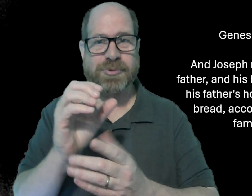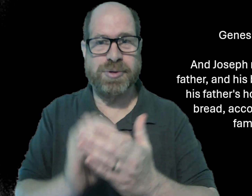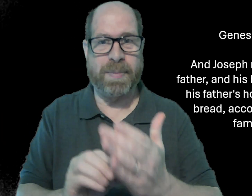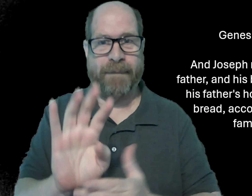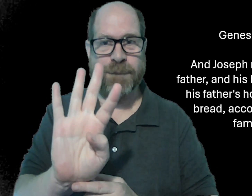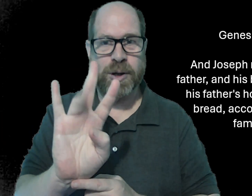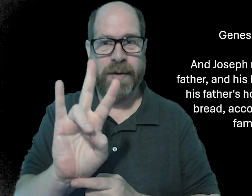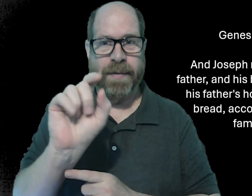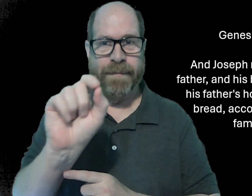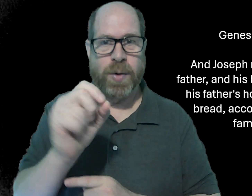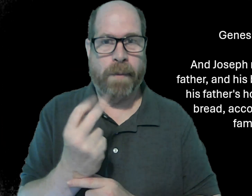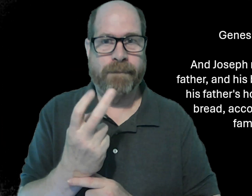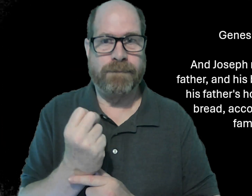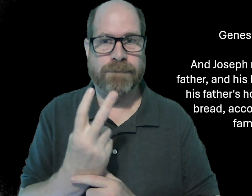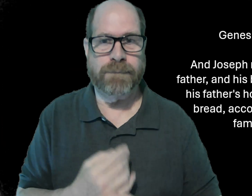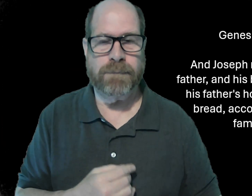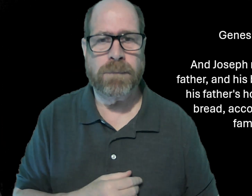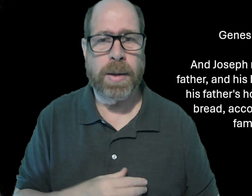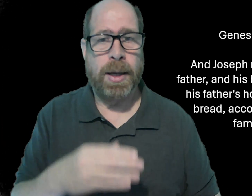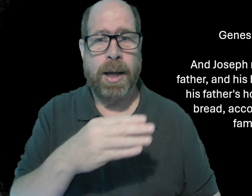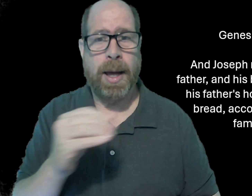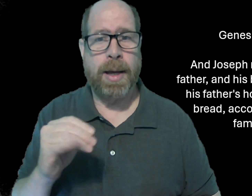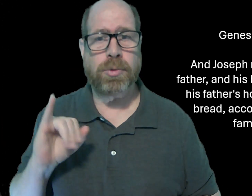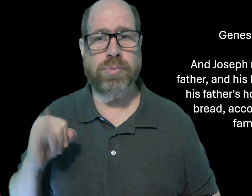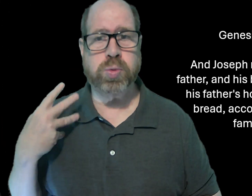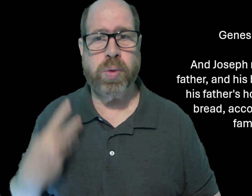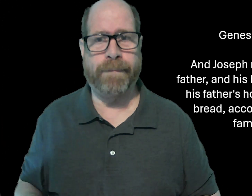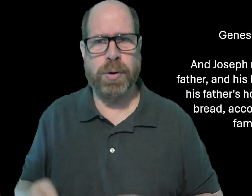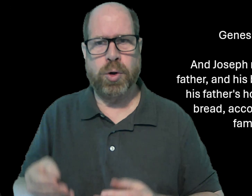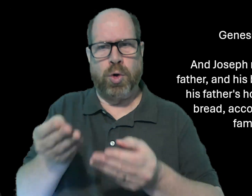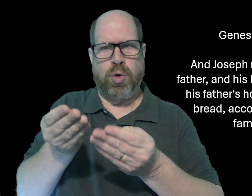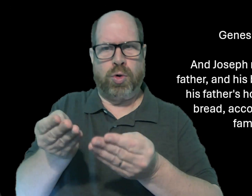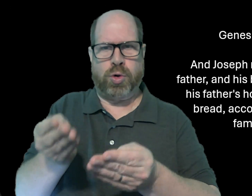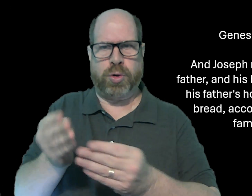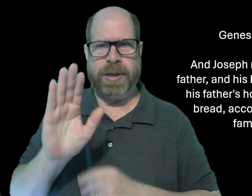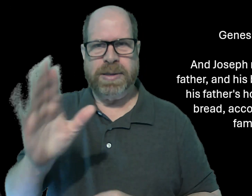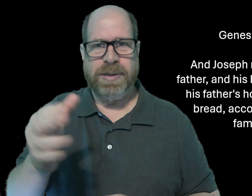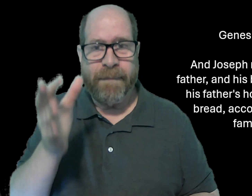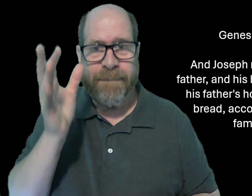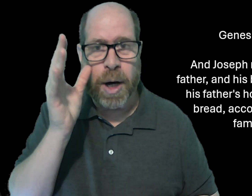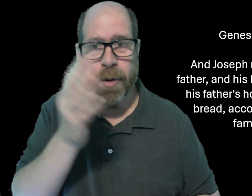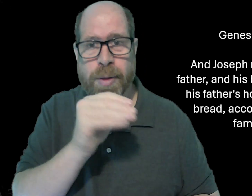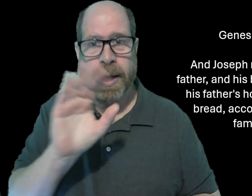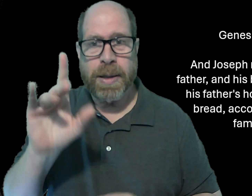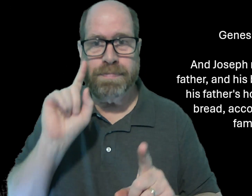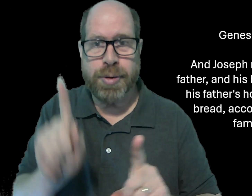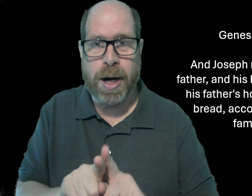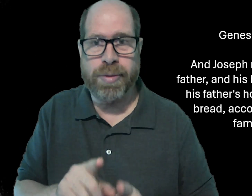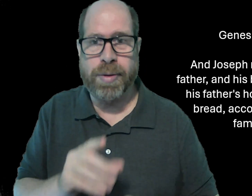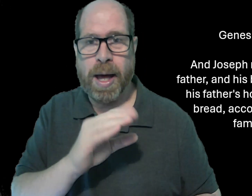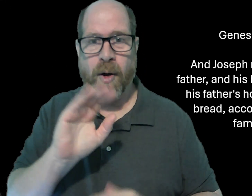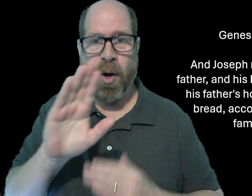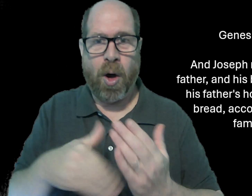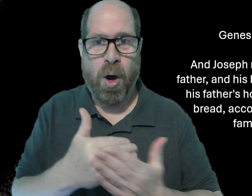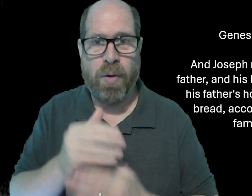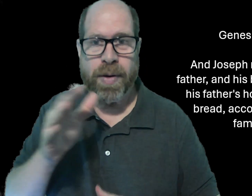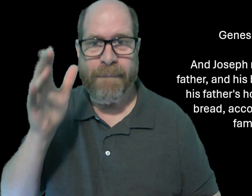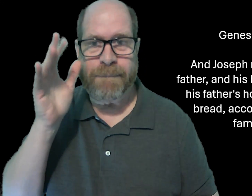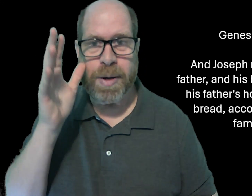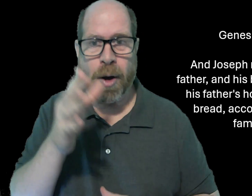Genesis 47, verse 12. And Joseph nourished his father and his brethren and all his